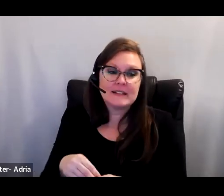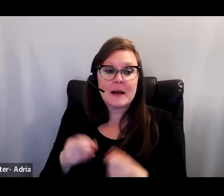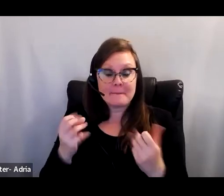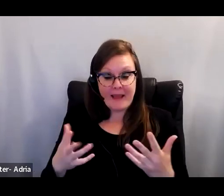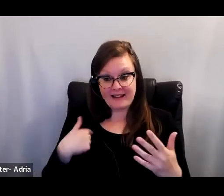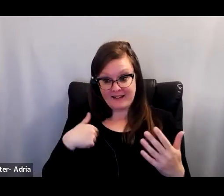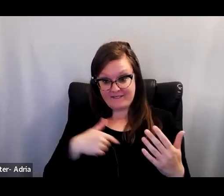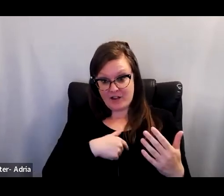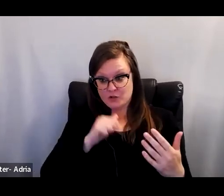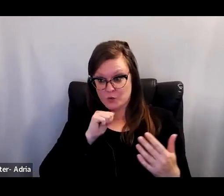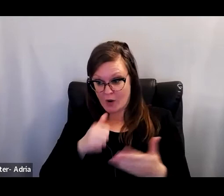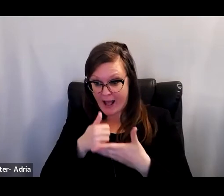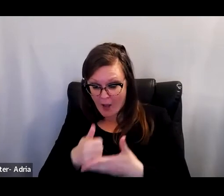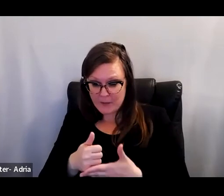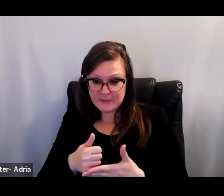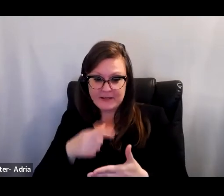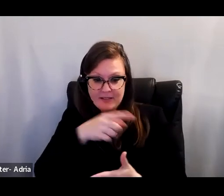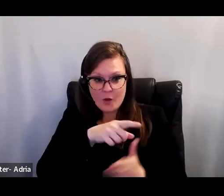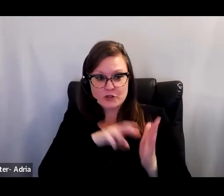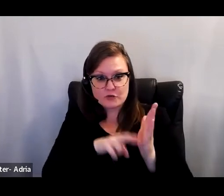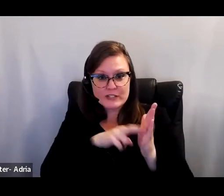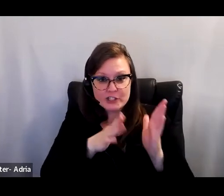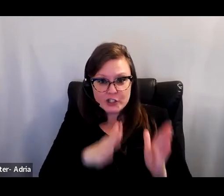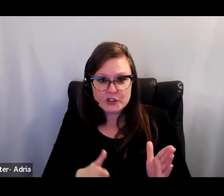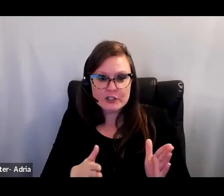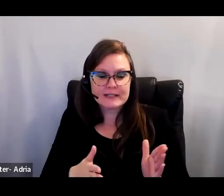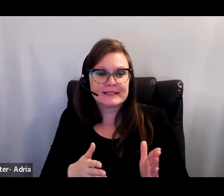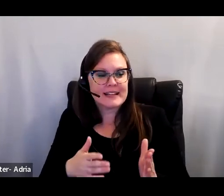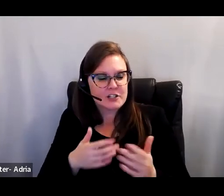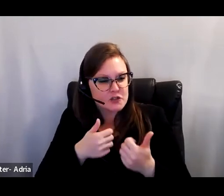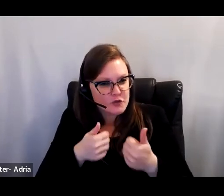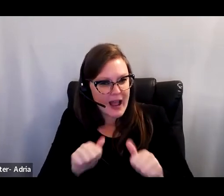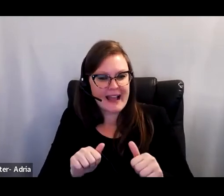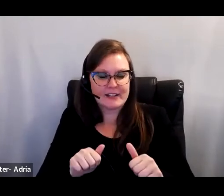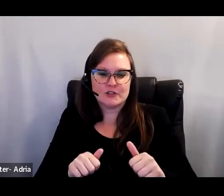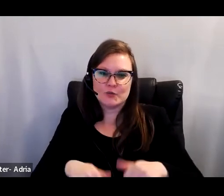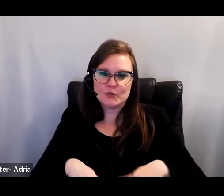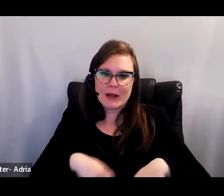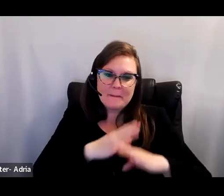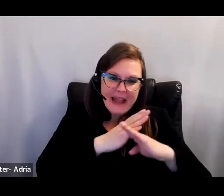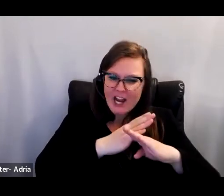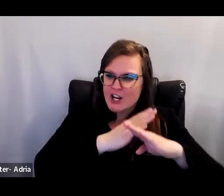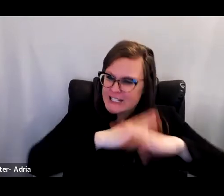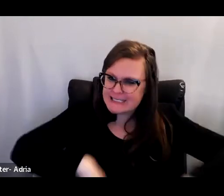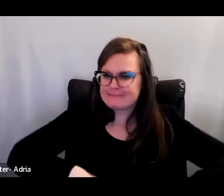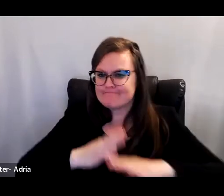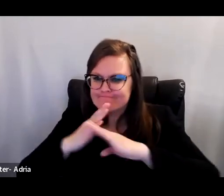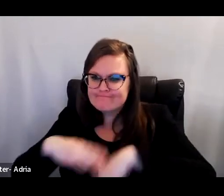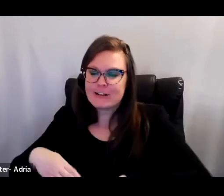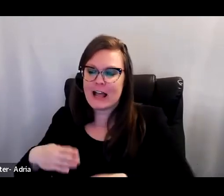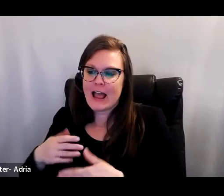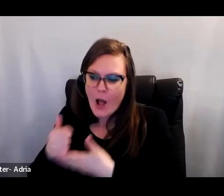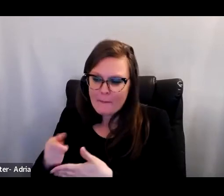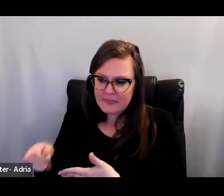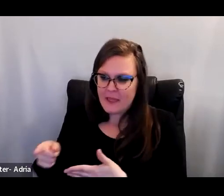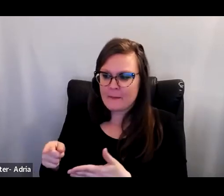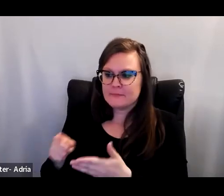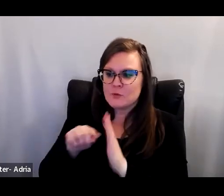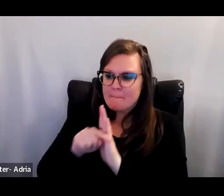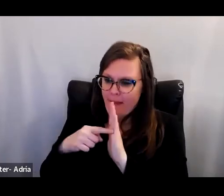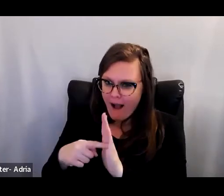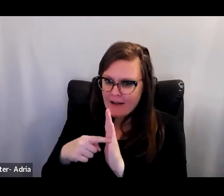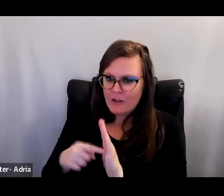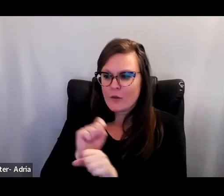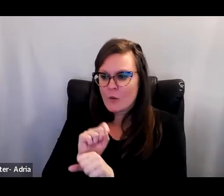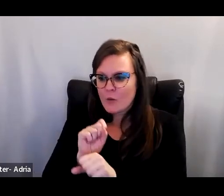generation of researchers to pave the way to break some of these barriers to model how to publish this work and to invite junior scholars to participate in